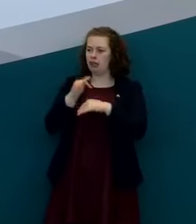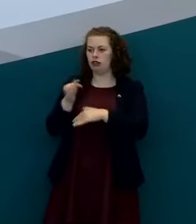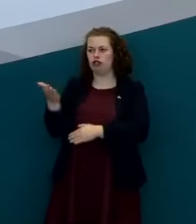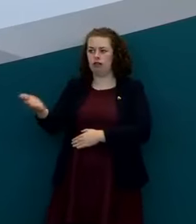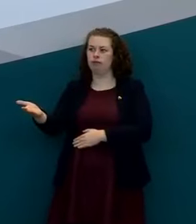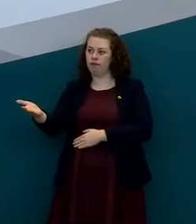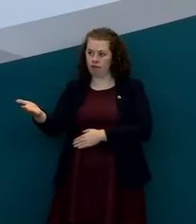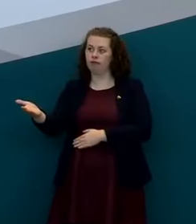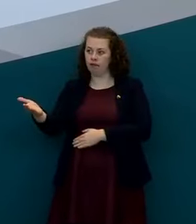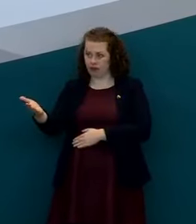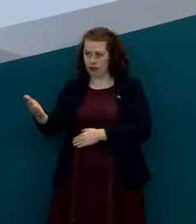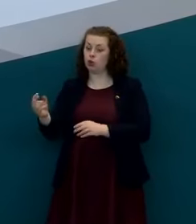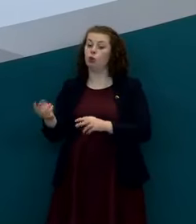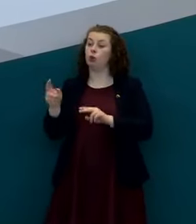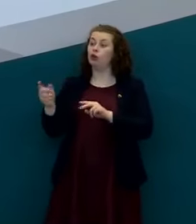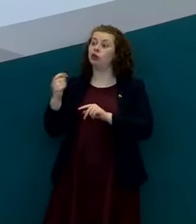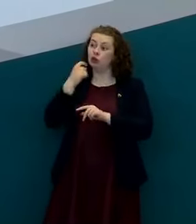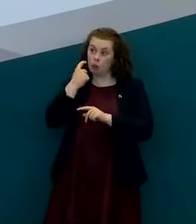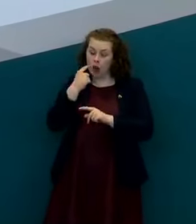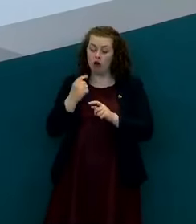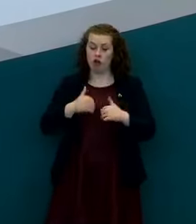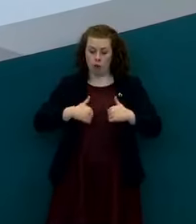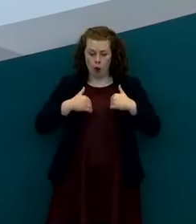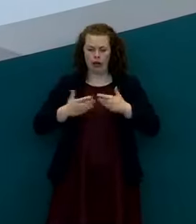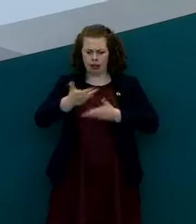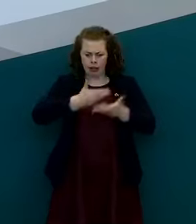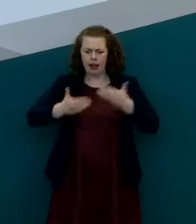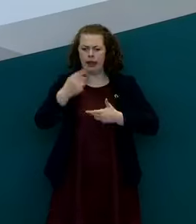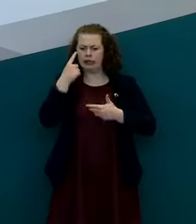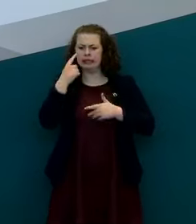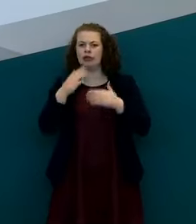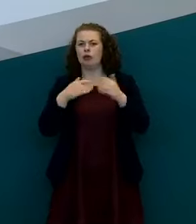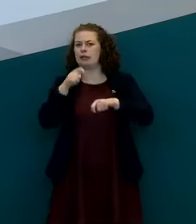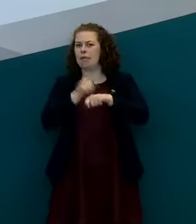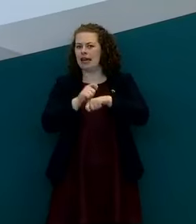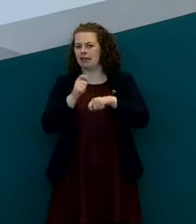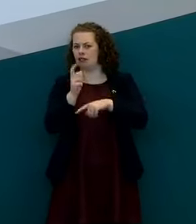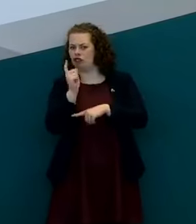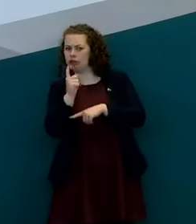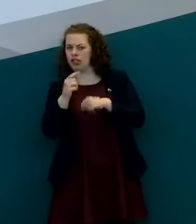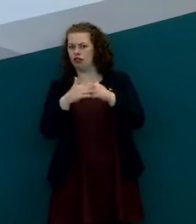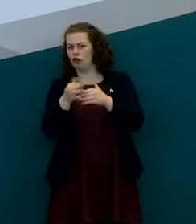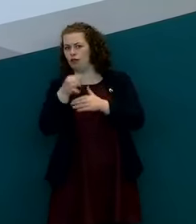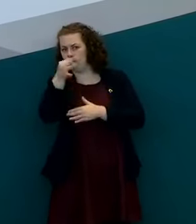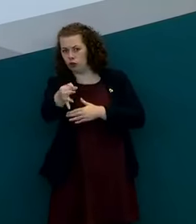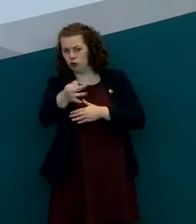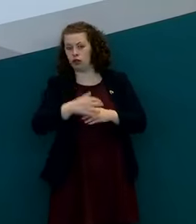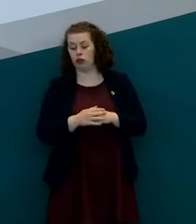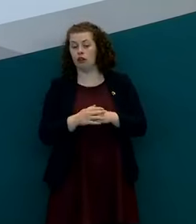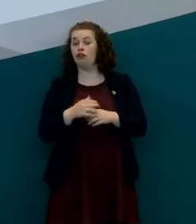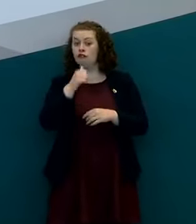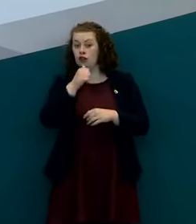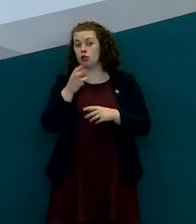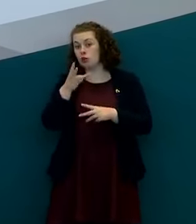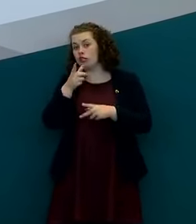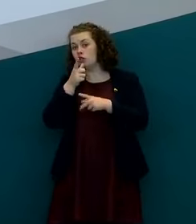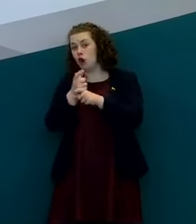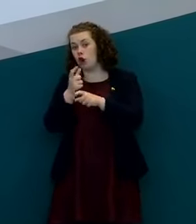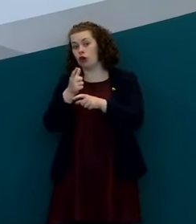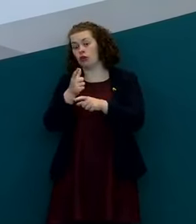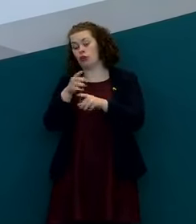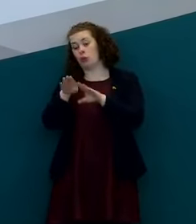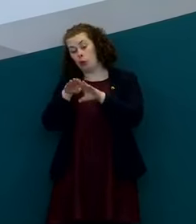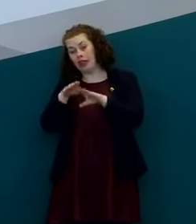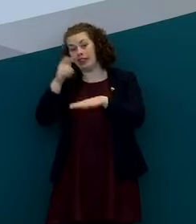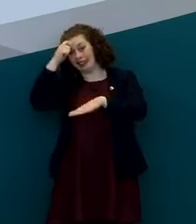our ability to be able to if you like consider that and to make a recommendation which in the first instance we'll be sharing with them with the minister and with with